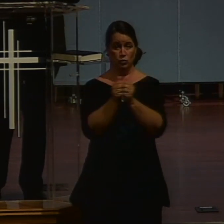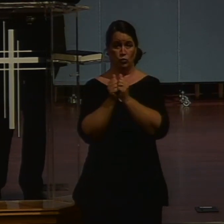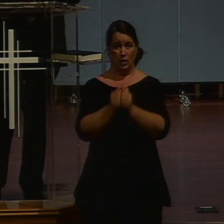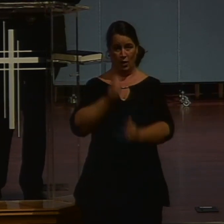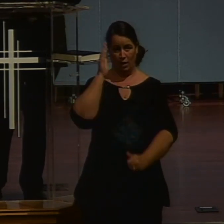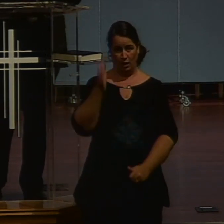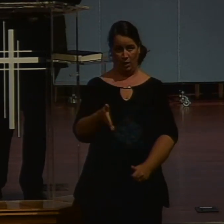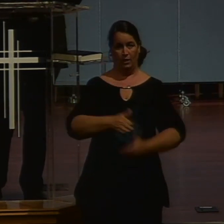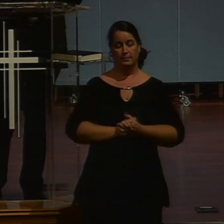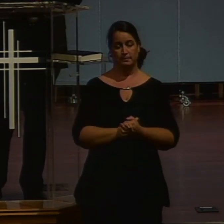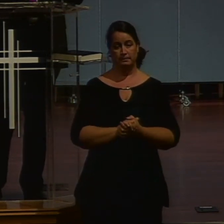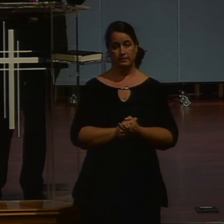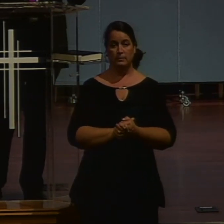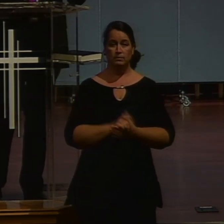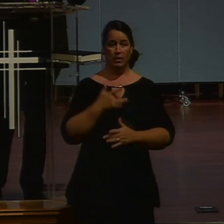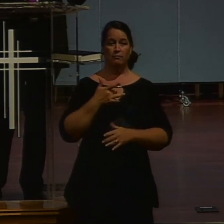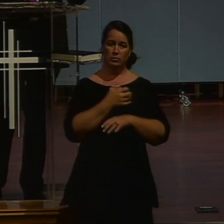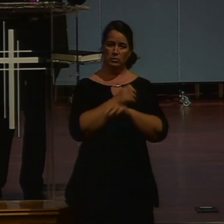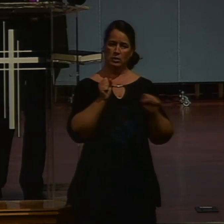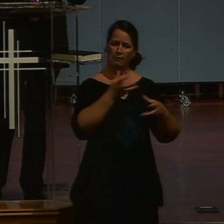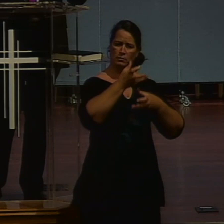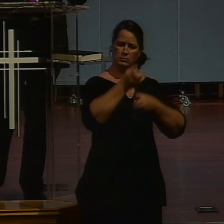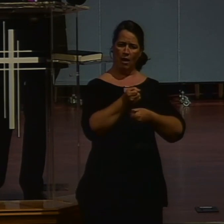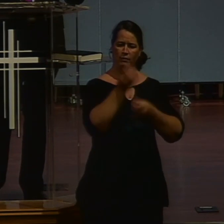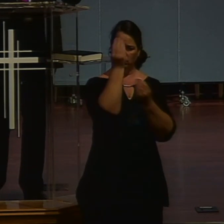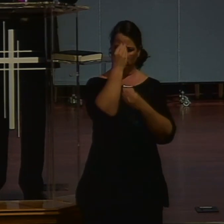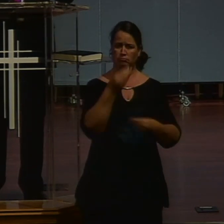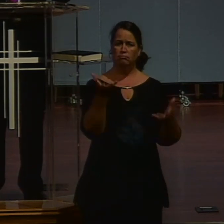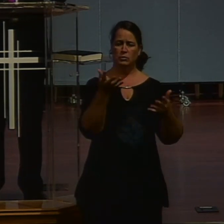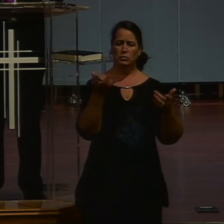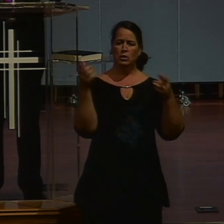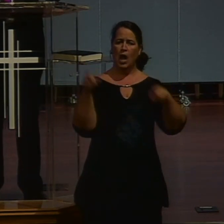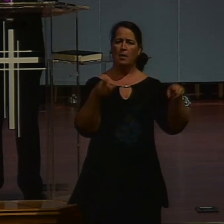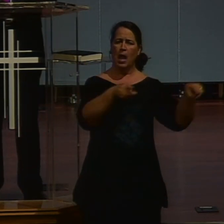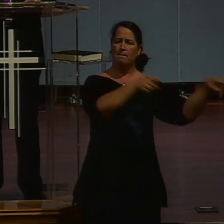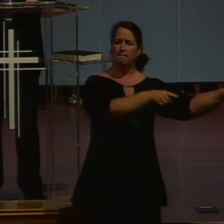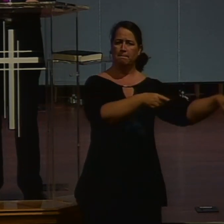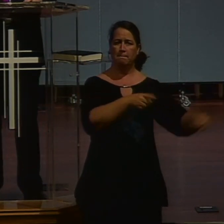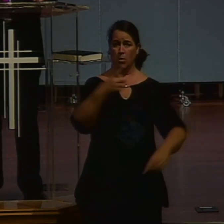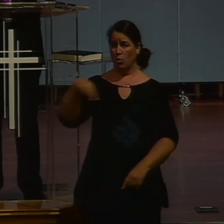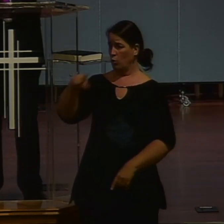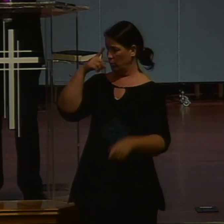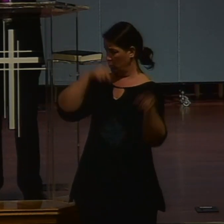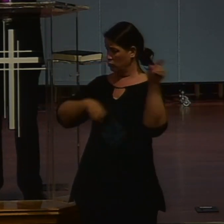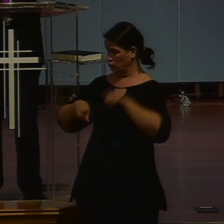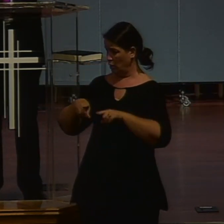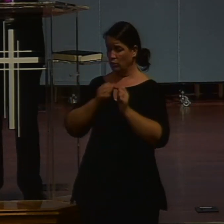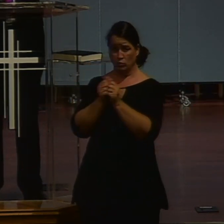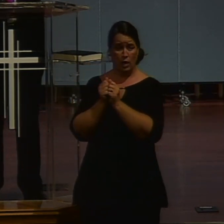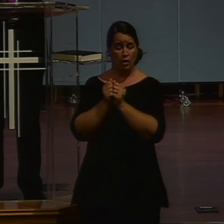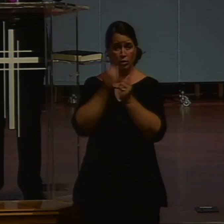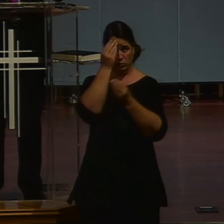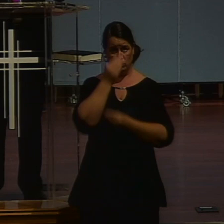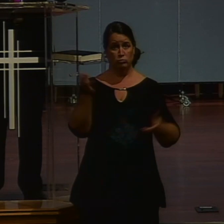Let me give you a few highlights that I can feel safely confident that the leadership team as a whole will absolutely agree to. We are going to